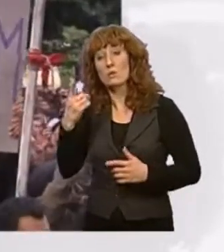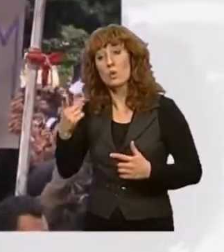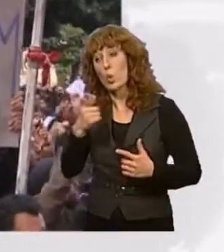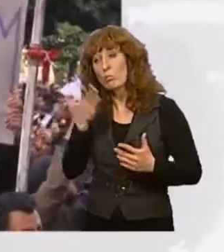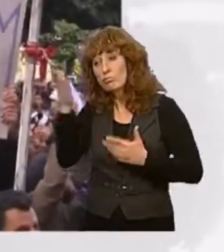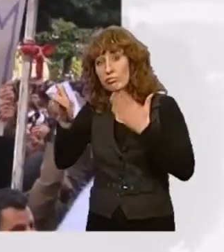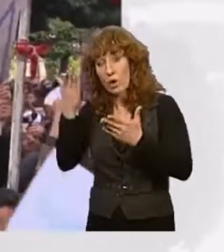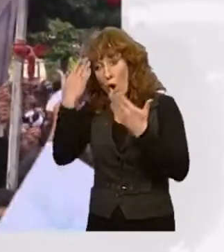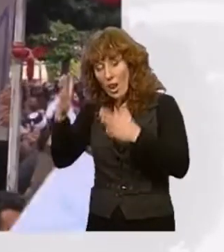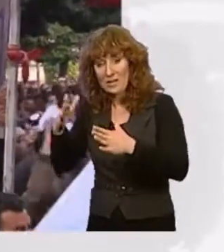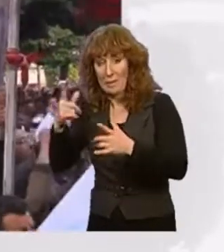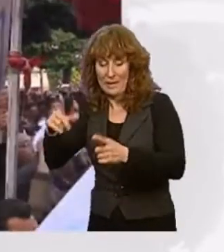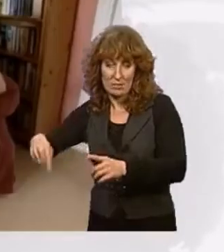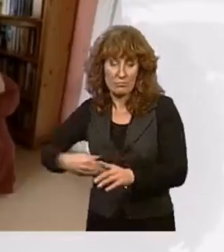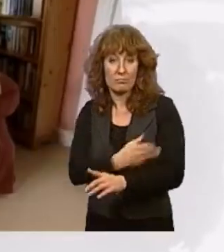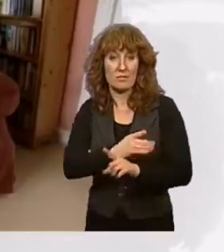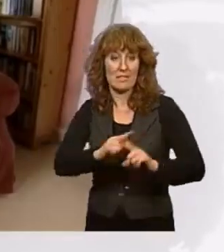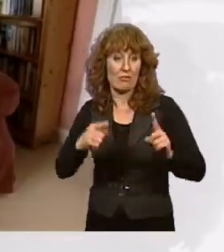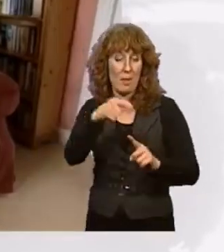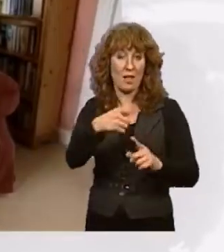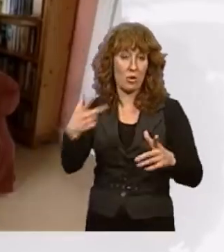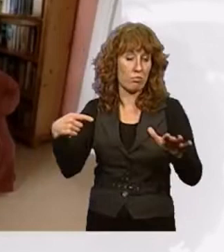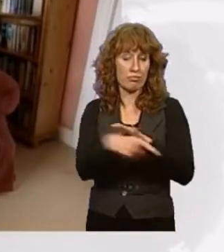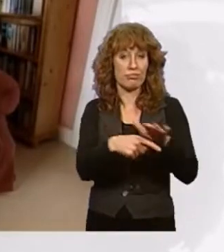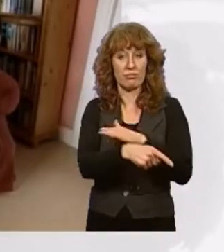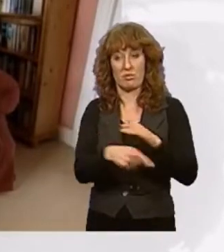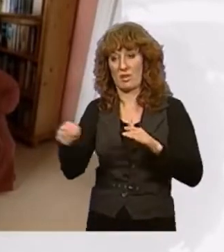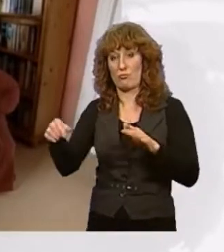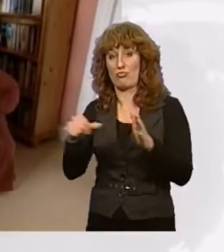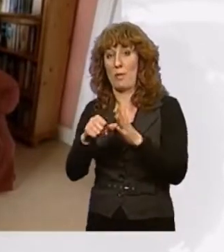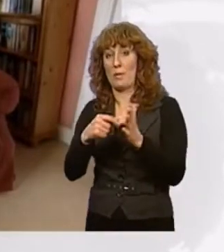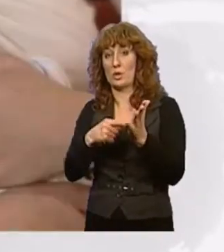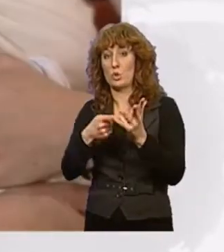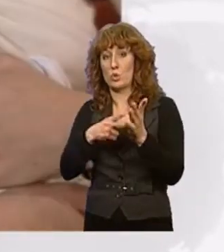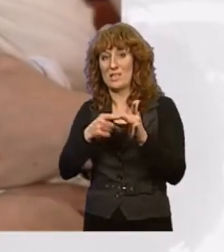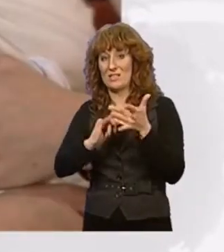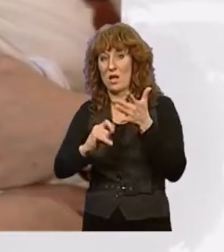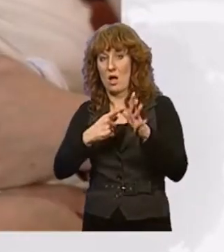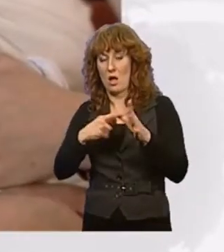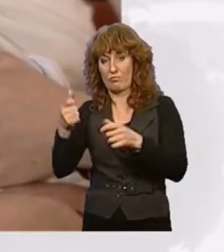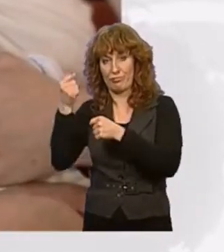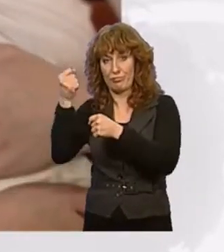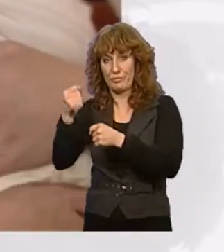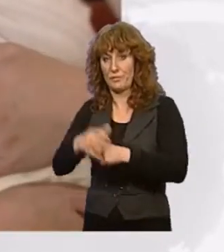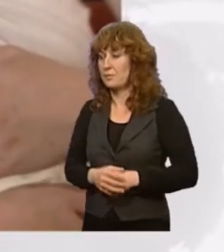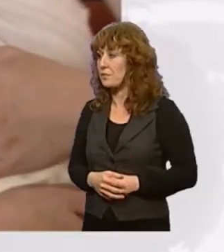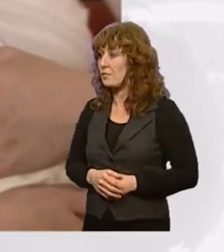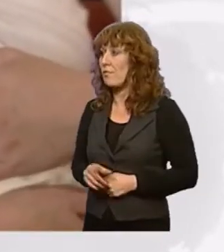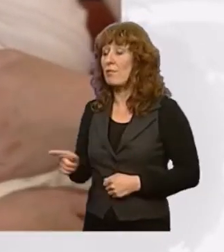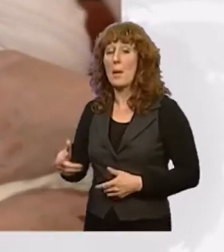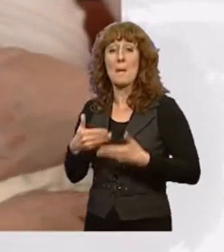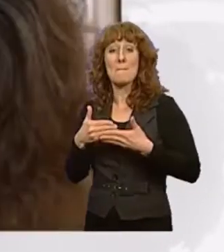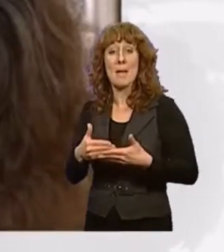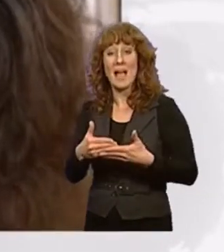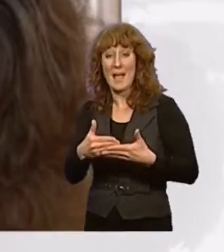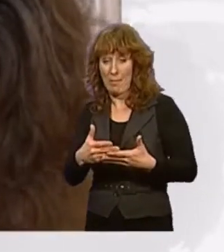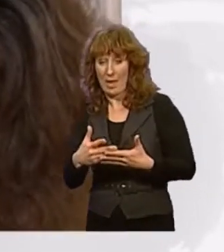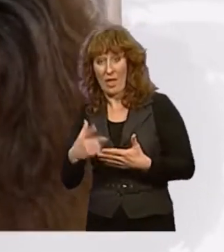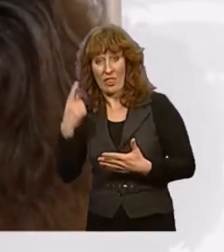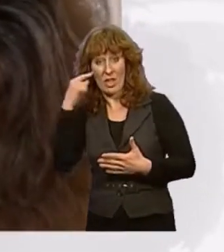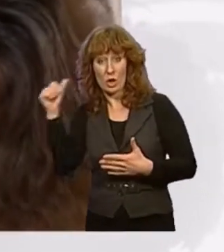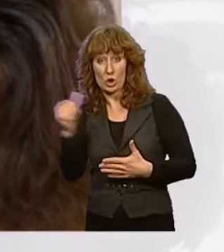continue against the President. Calls for new guidance on when breastfeeding mothers should start weaning babies as a new review